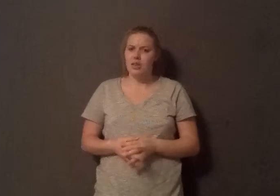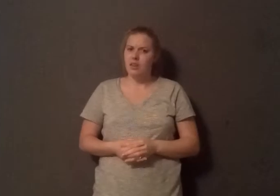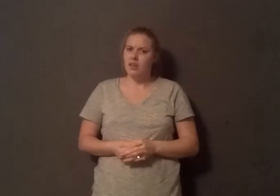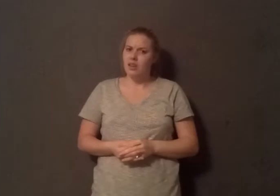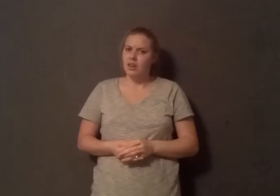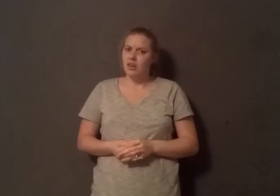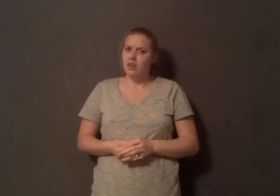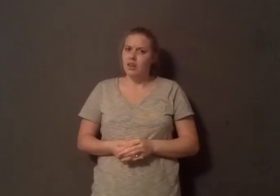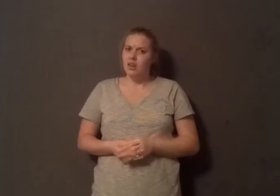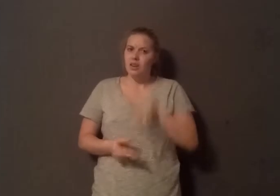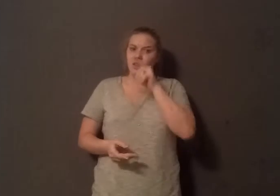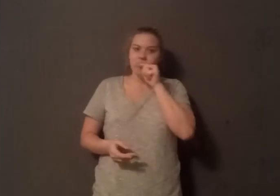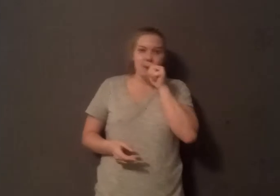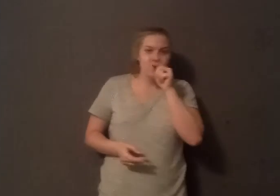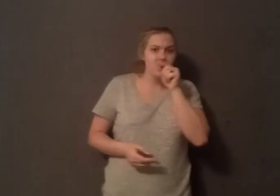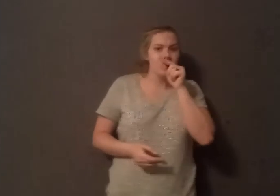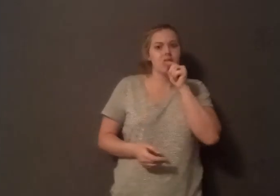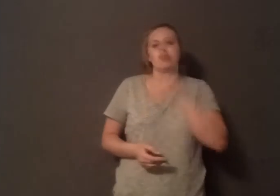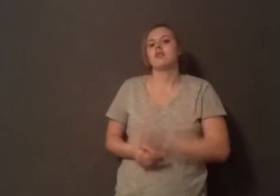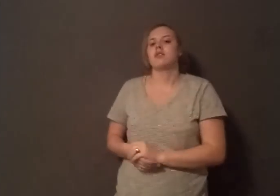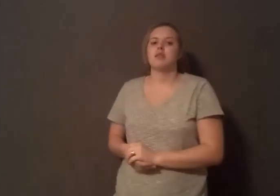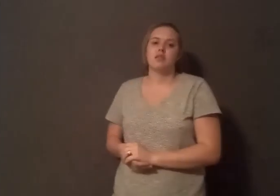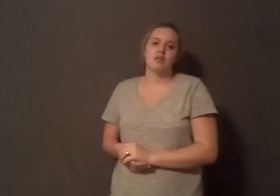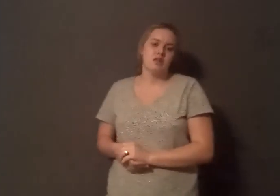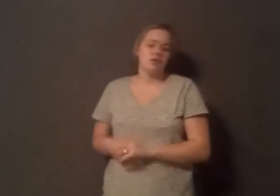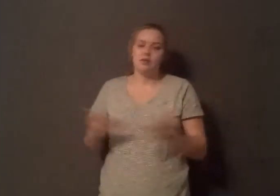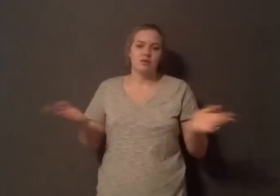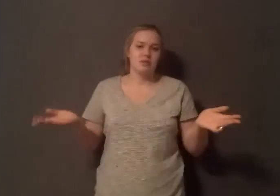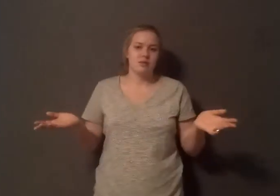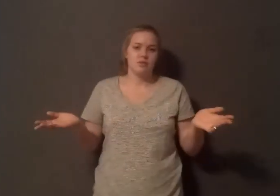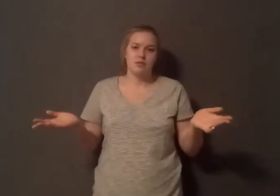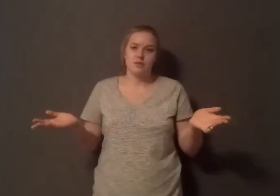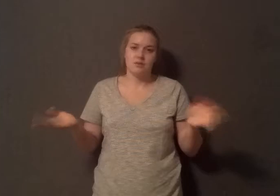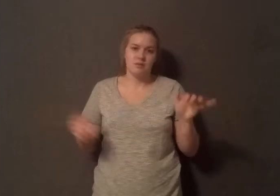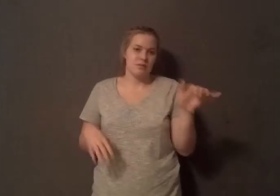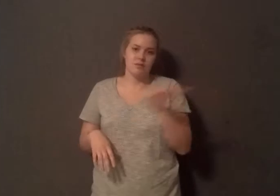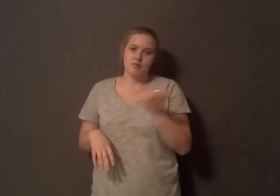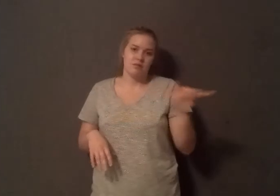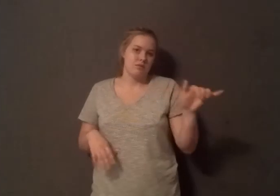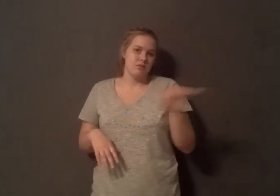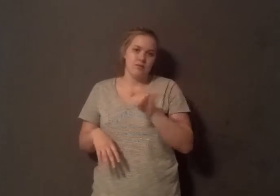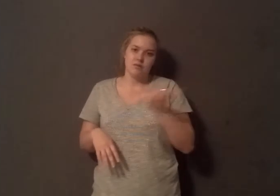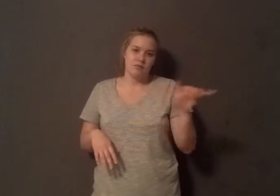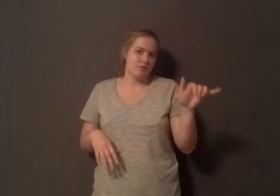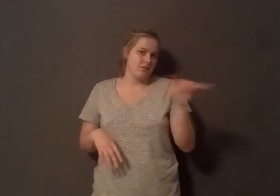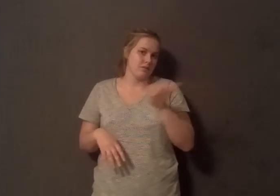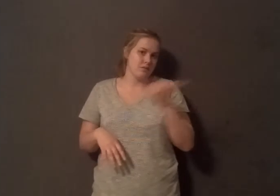grilled chicken and organic chicken. It's machismo, but it has nearly as much cholesterol per gram as red beef. So just